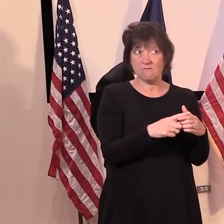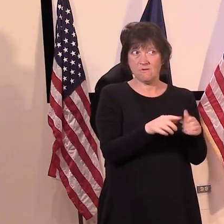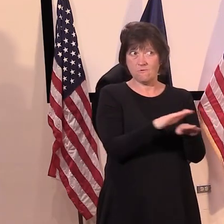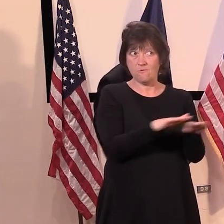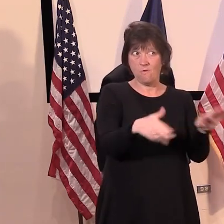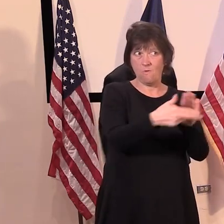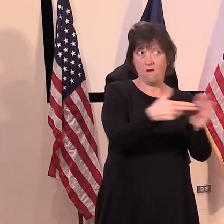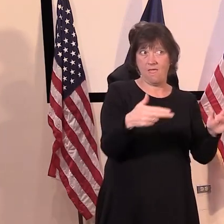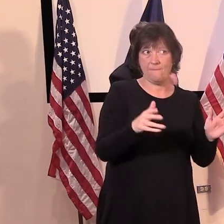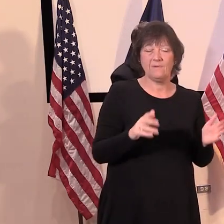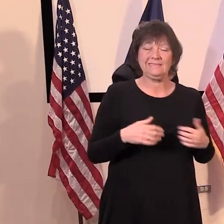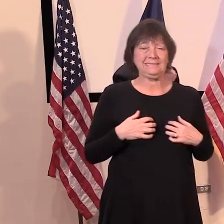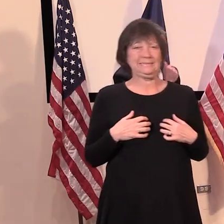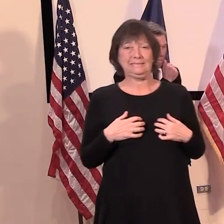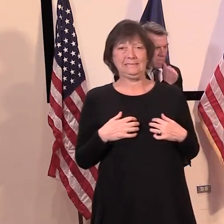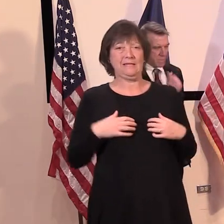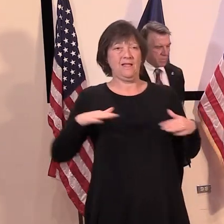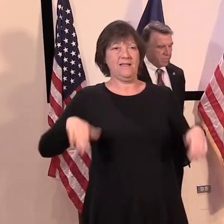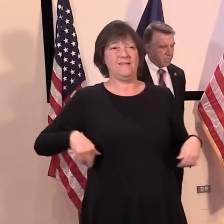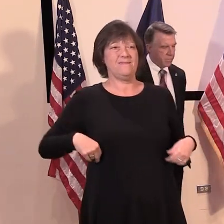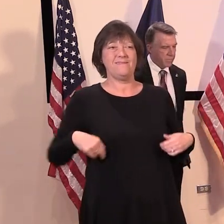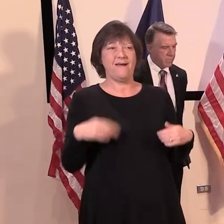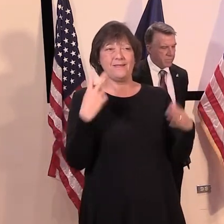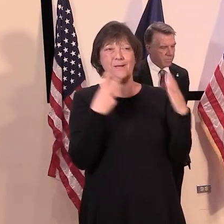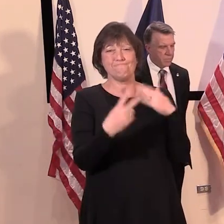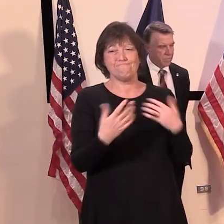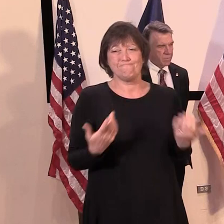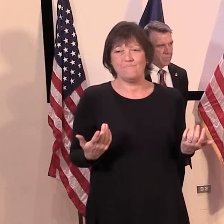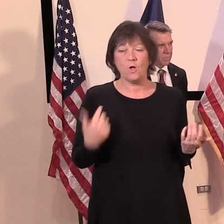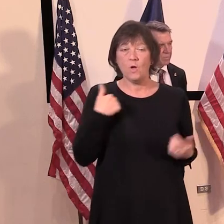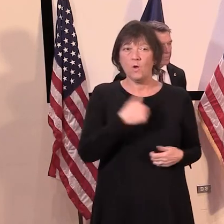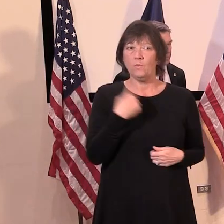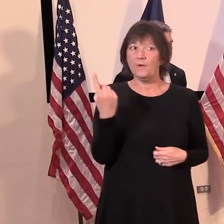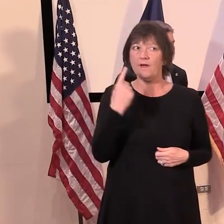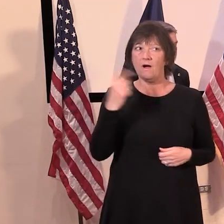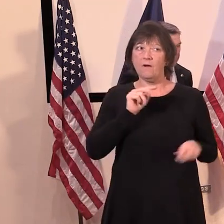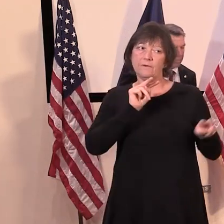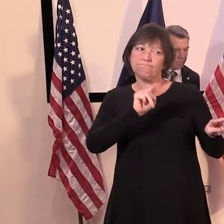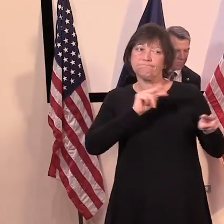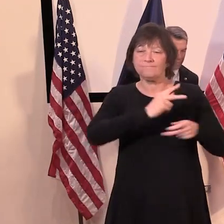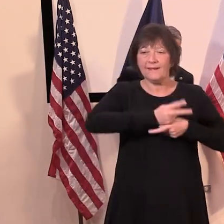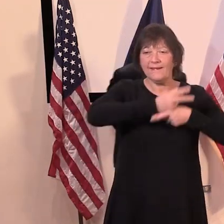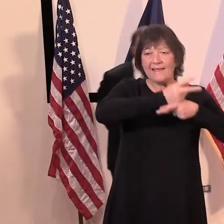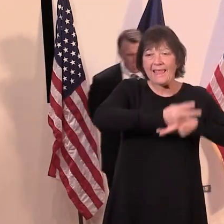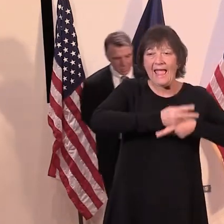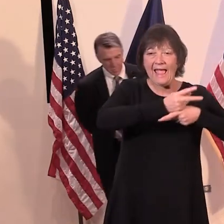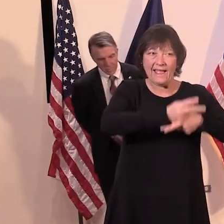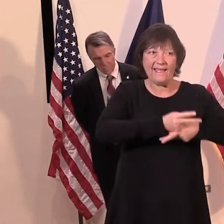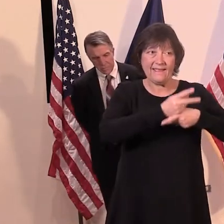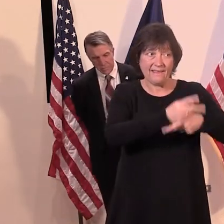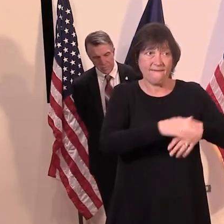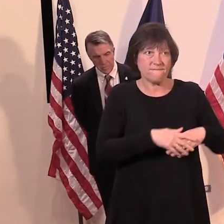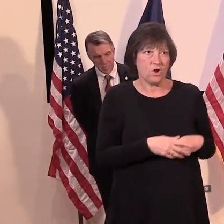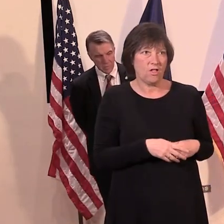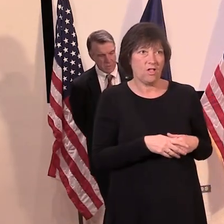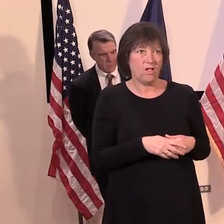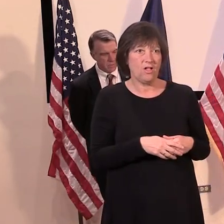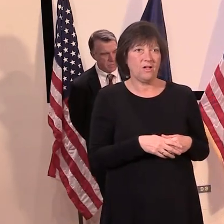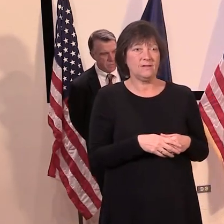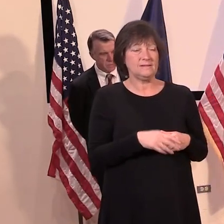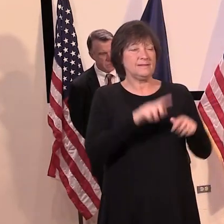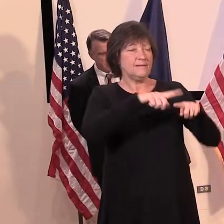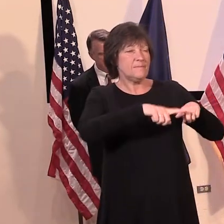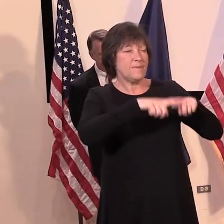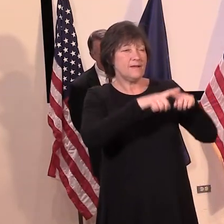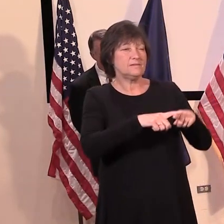that? I think it's too early to tell for something like that. We always want to maintain surge capacity depending, depending